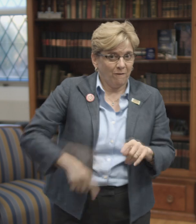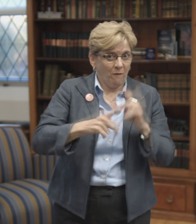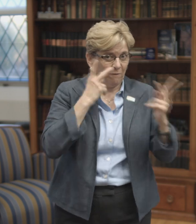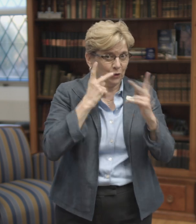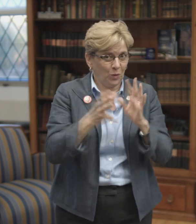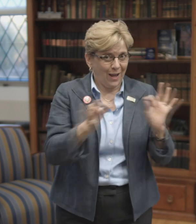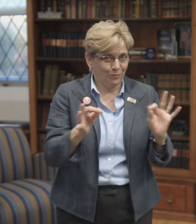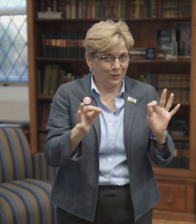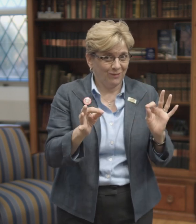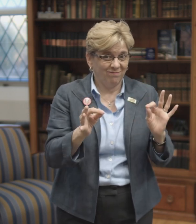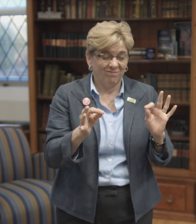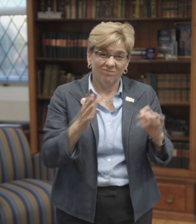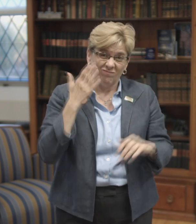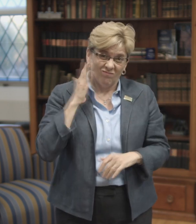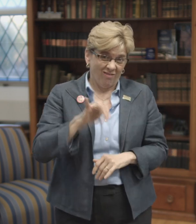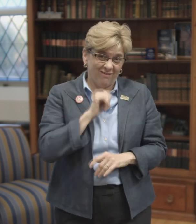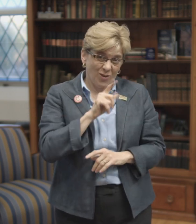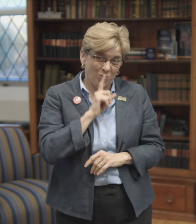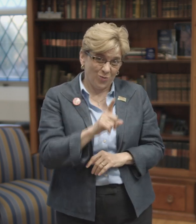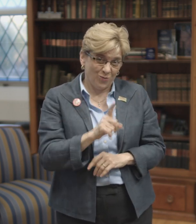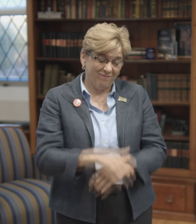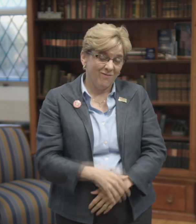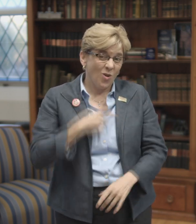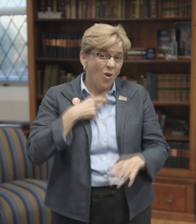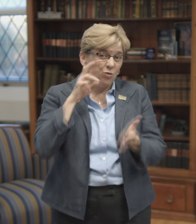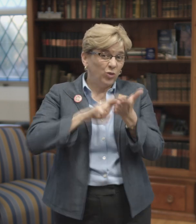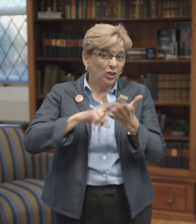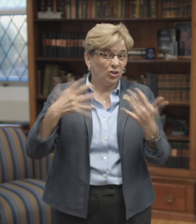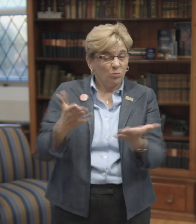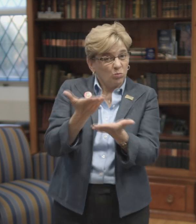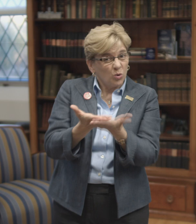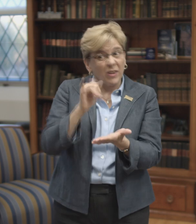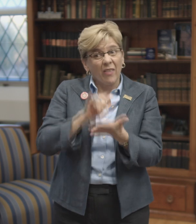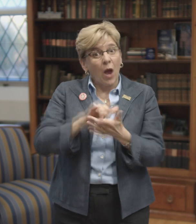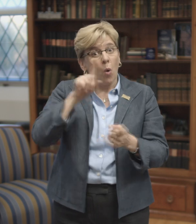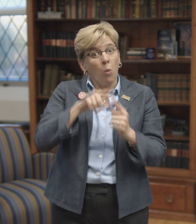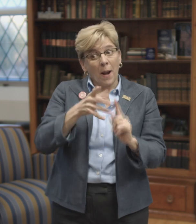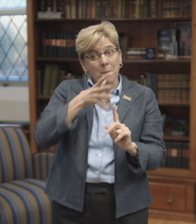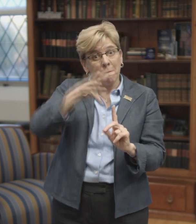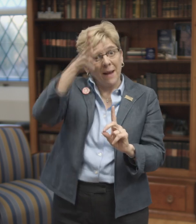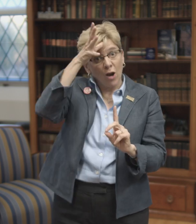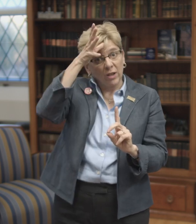to pick up language nor benefit from a visual language. We know that's not true. Research in fact has proven